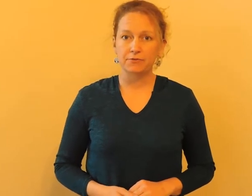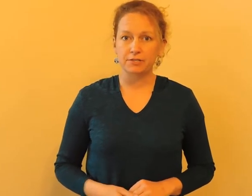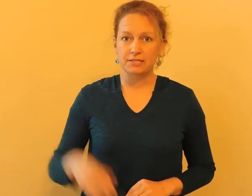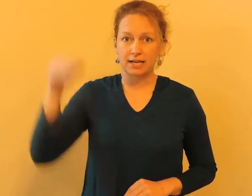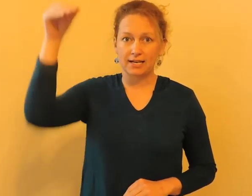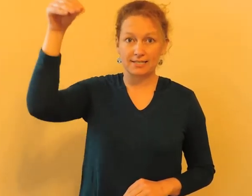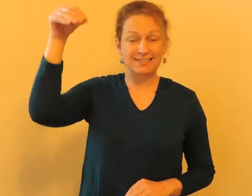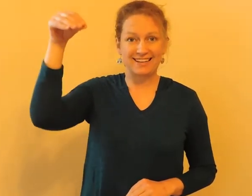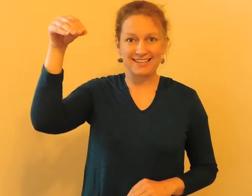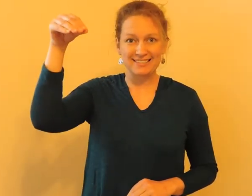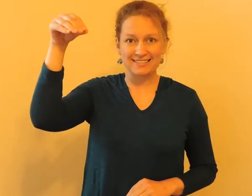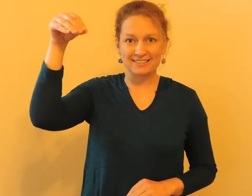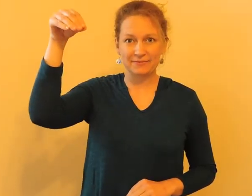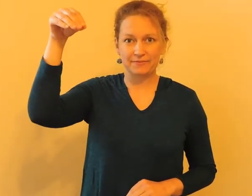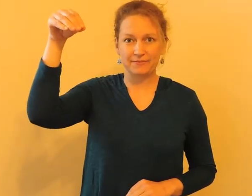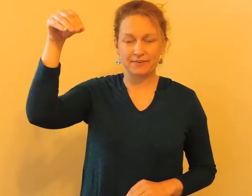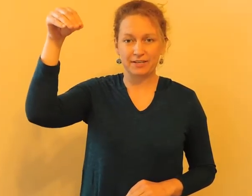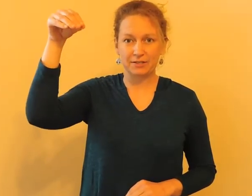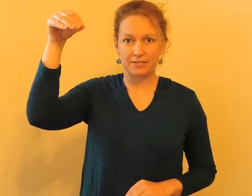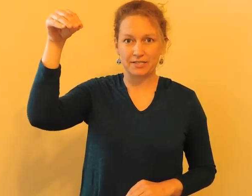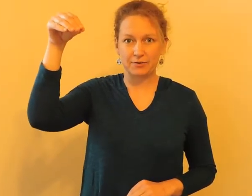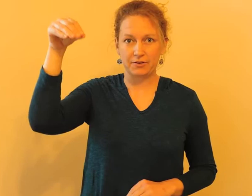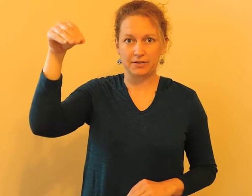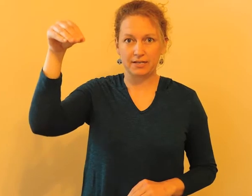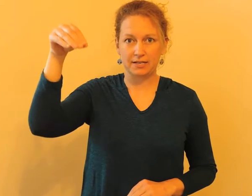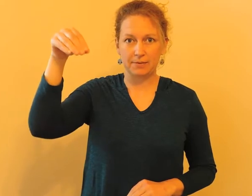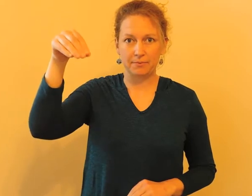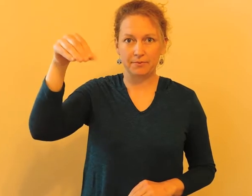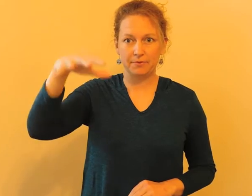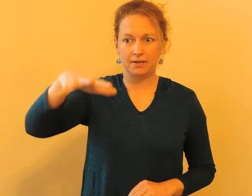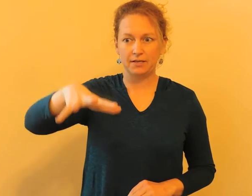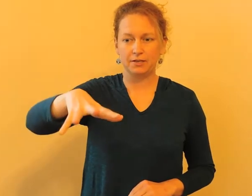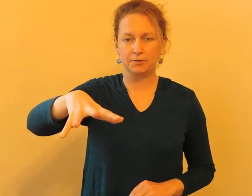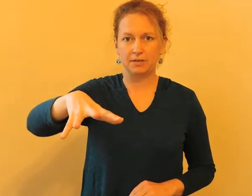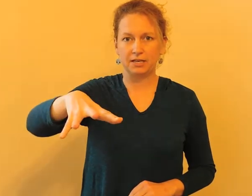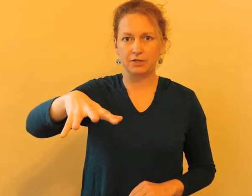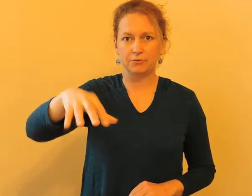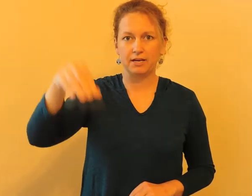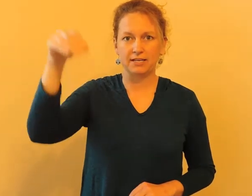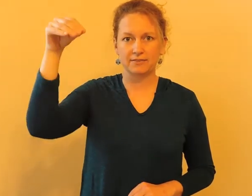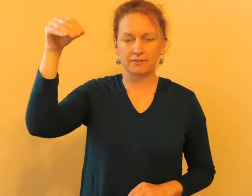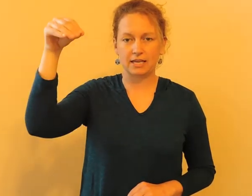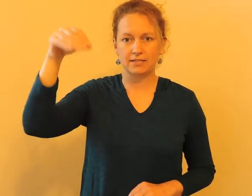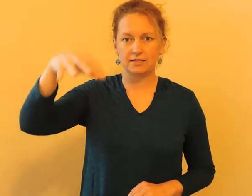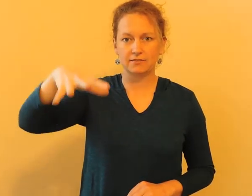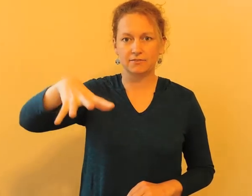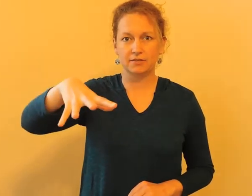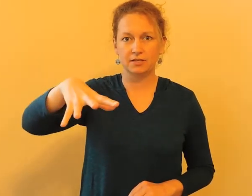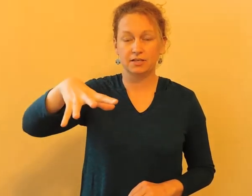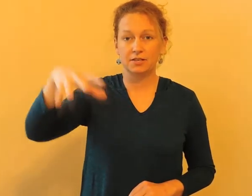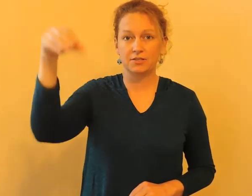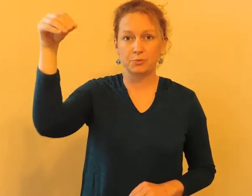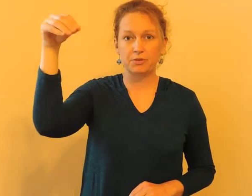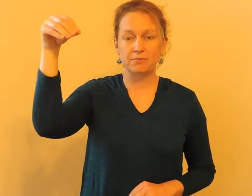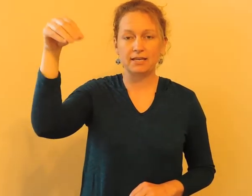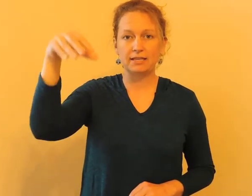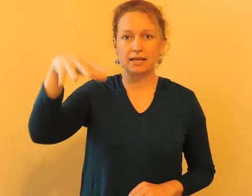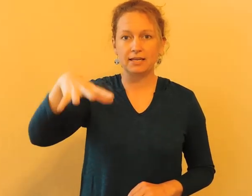first sign is light, and you're going to start with your hand up, and you're making your rays of light. So be my light,